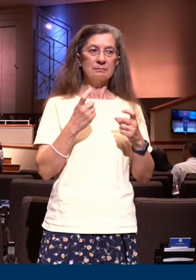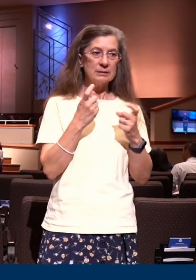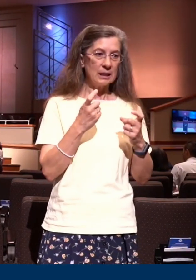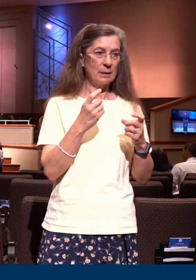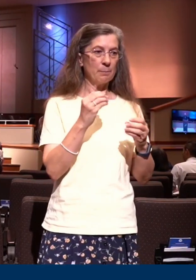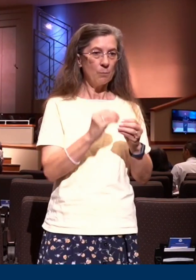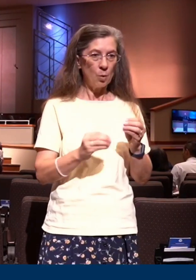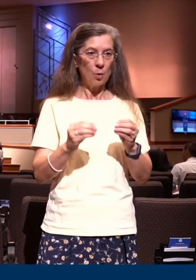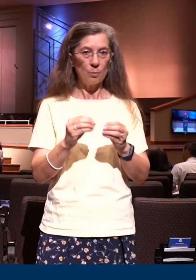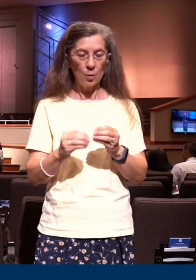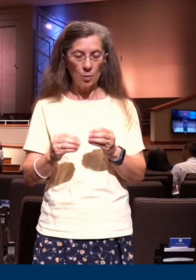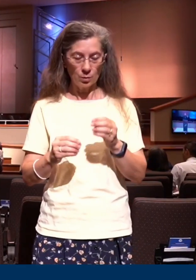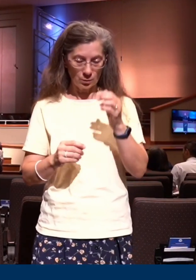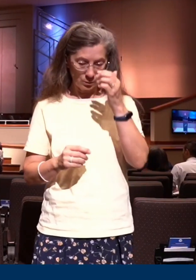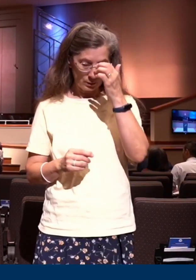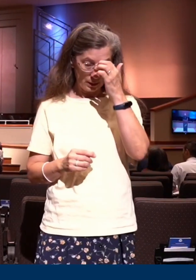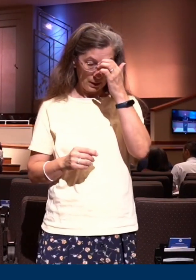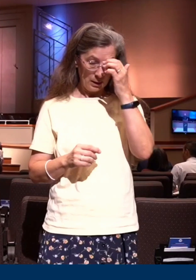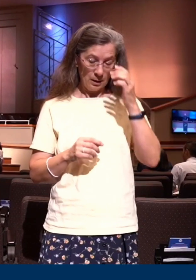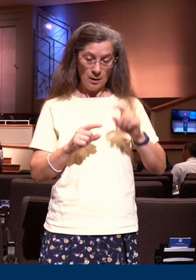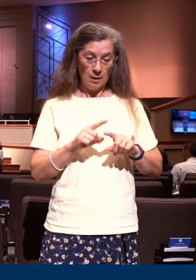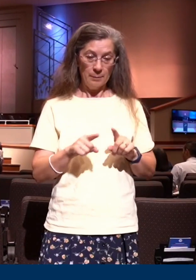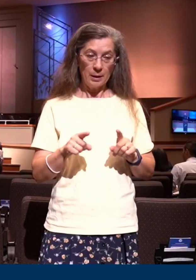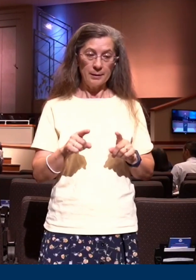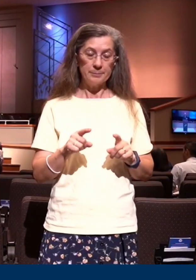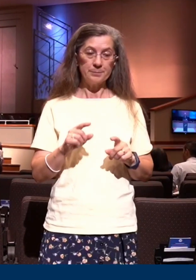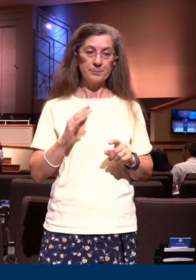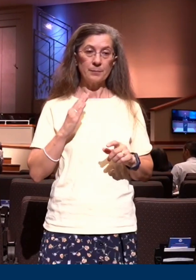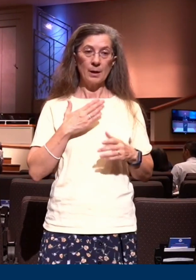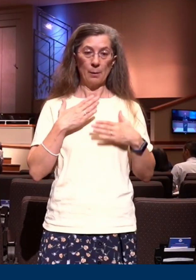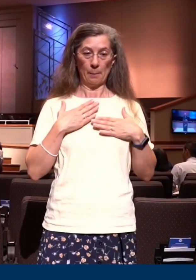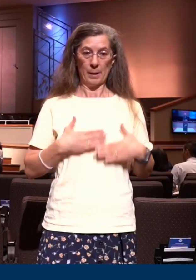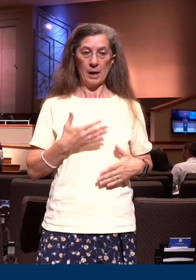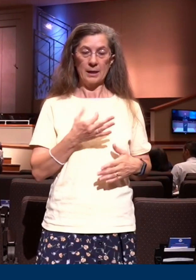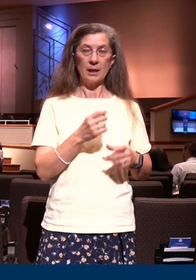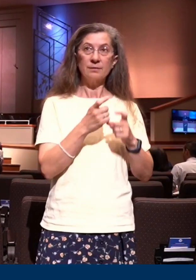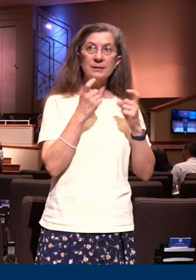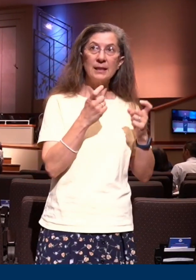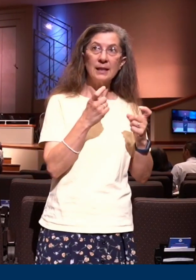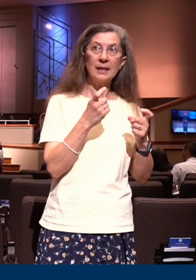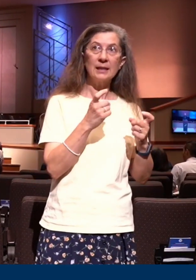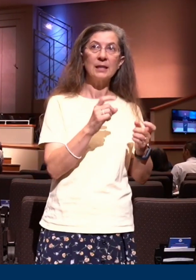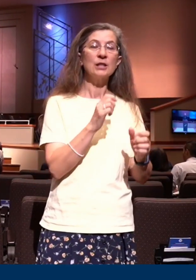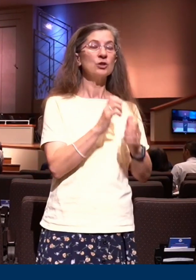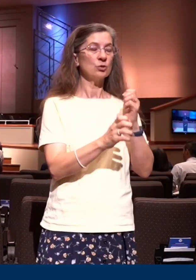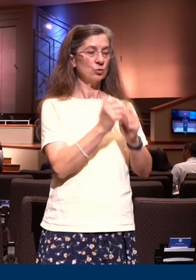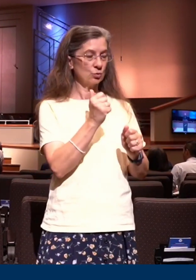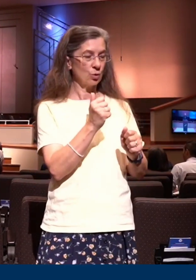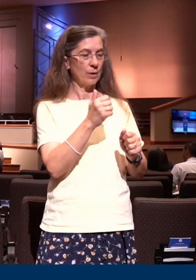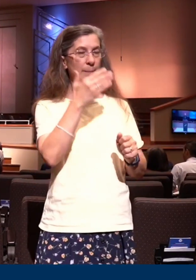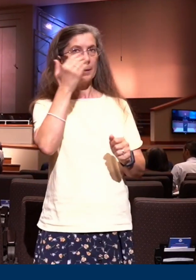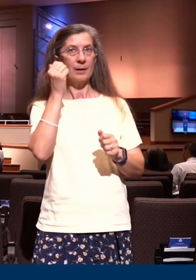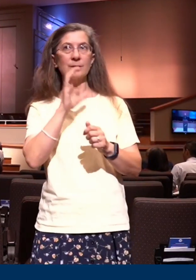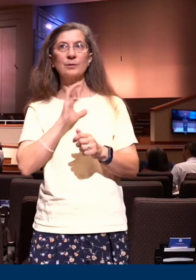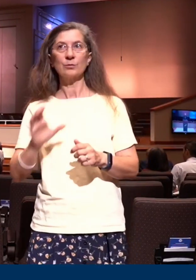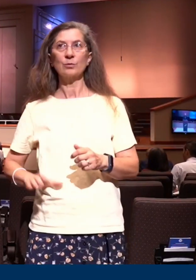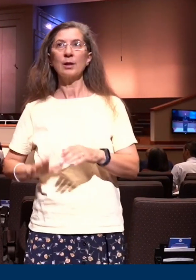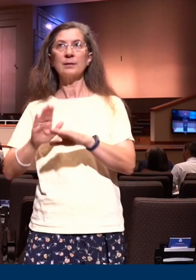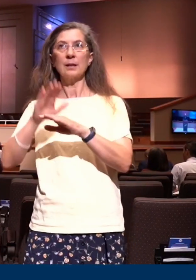says, might be destroyed by the work of the cross of Jesus Christ. And so it was. In essence, the old